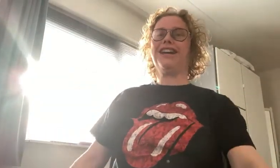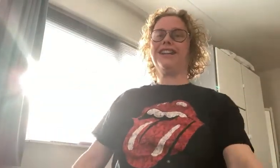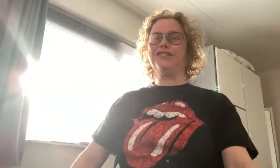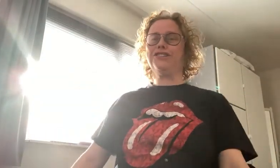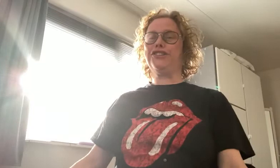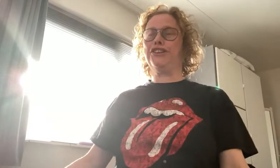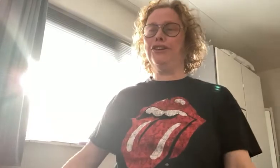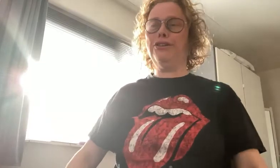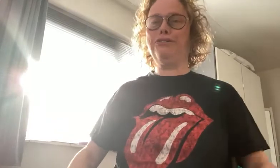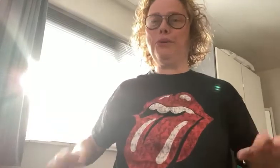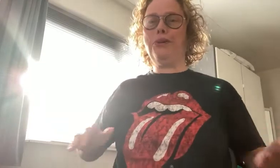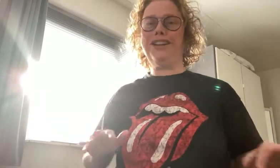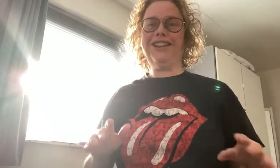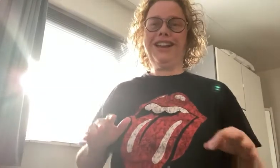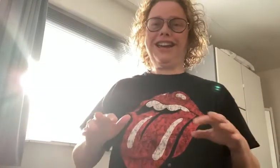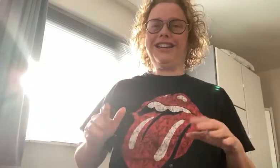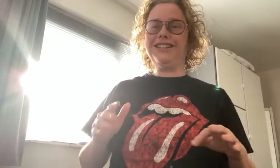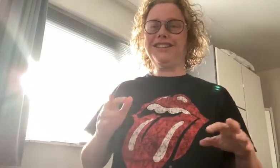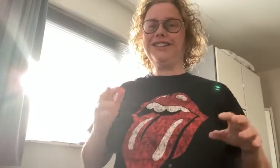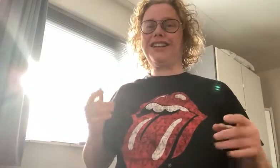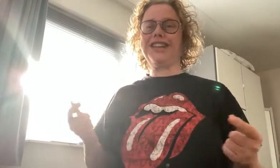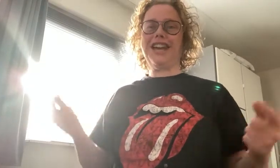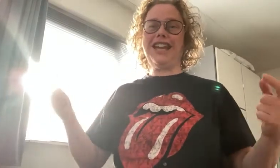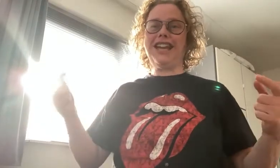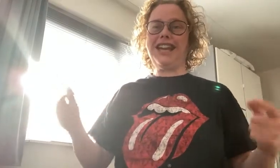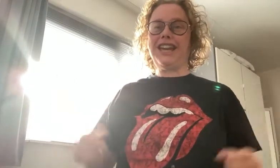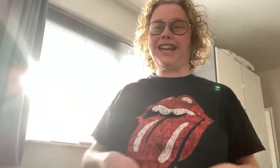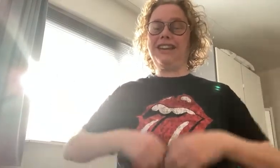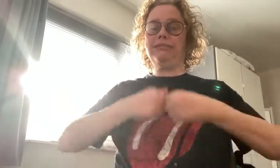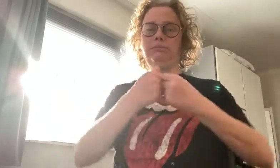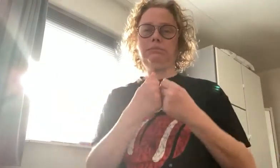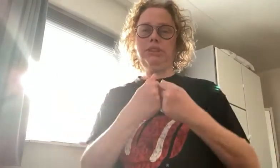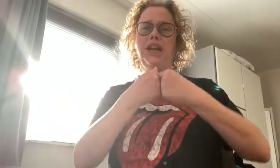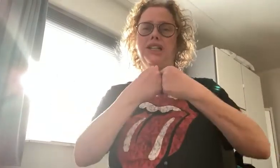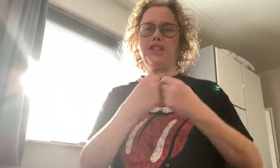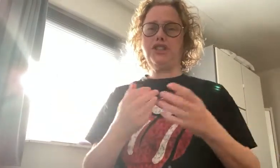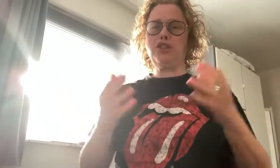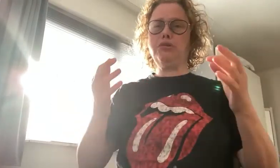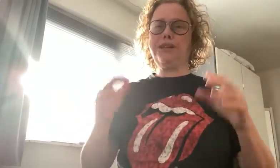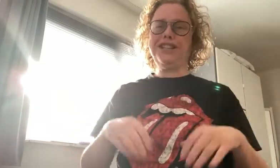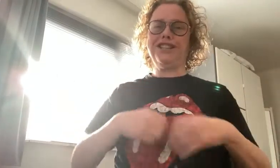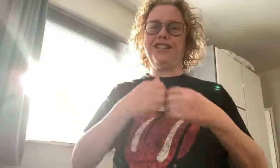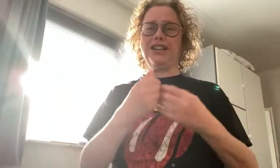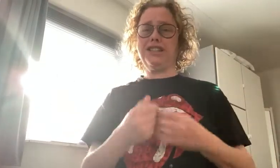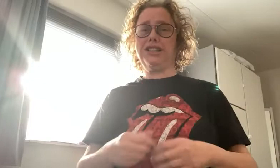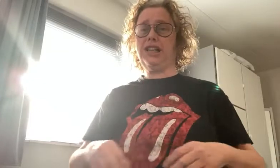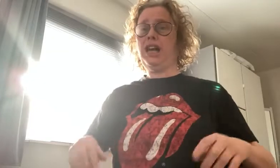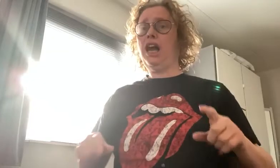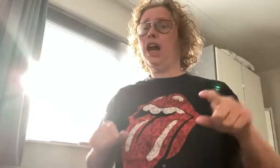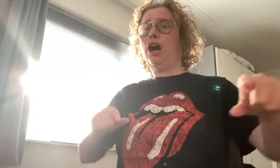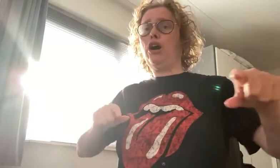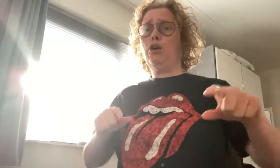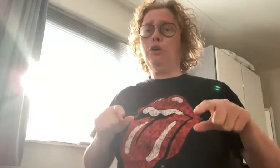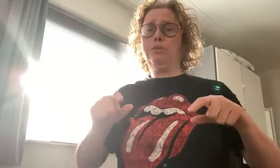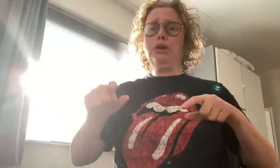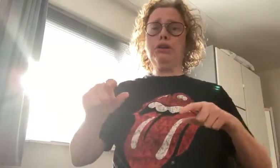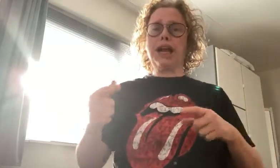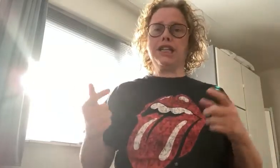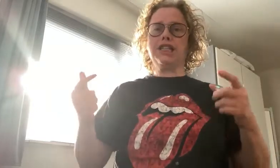airsoft oil and taste. Nice to meet you. Hope you catch